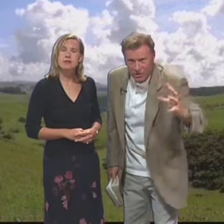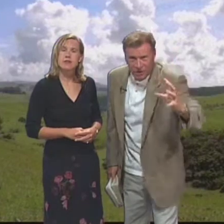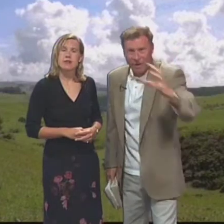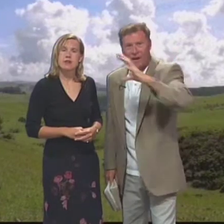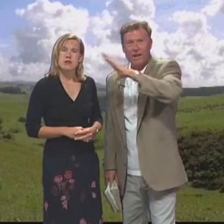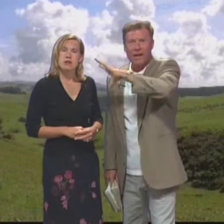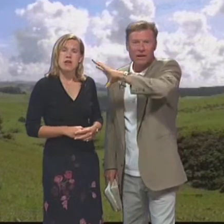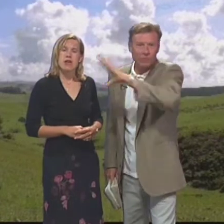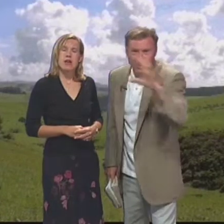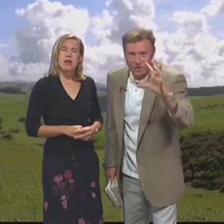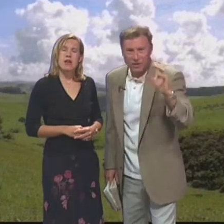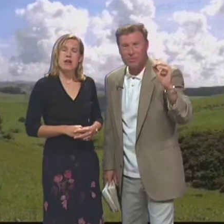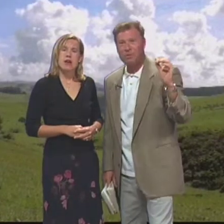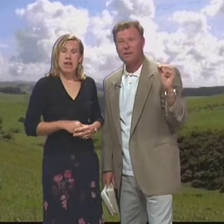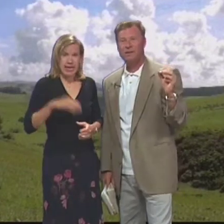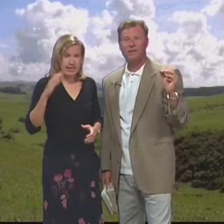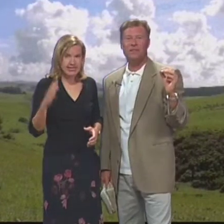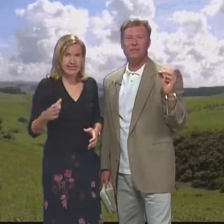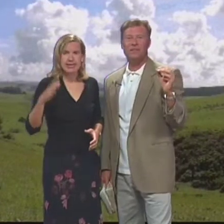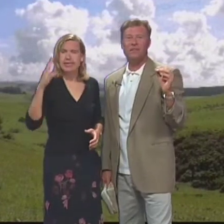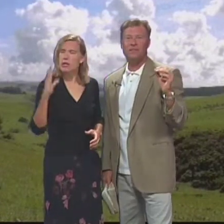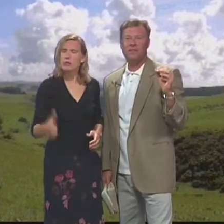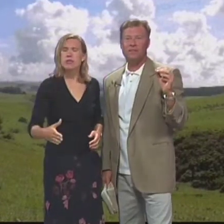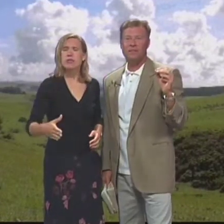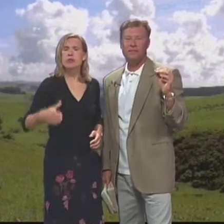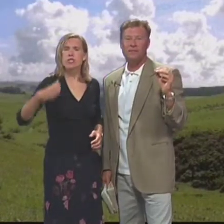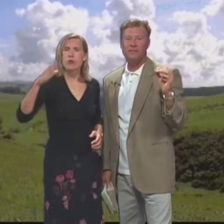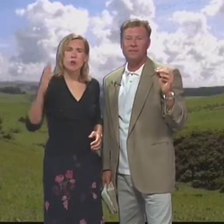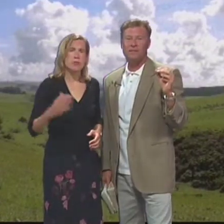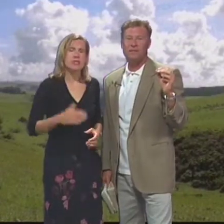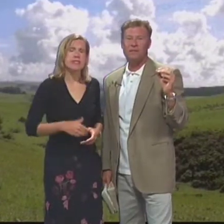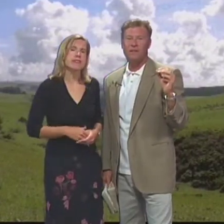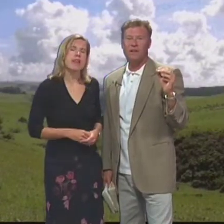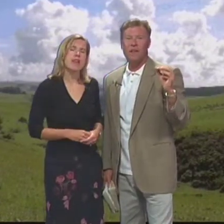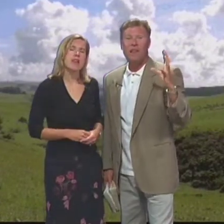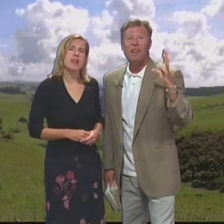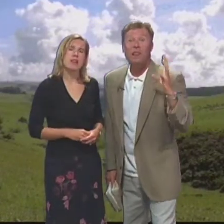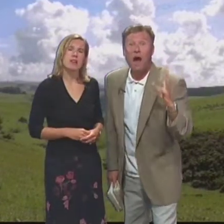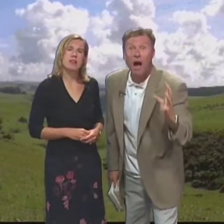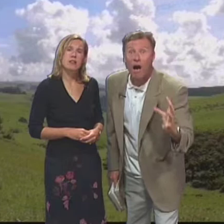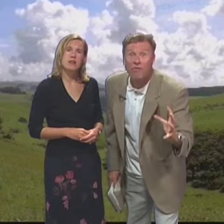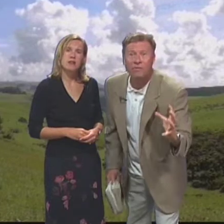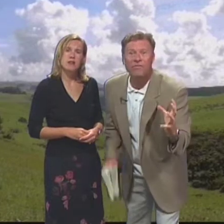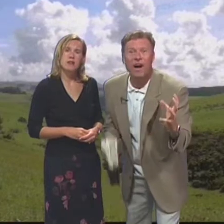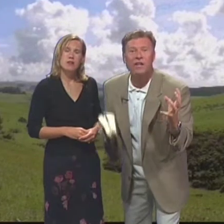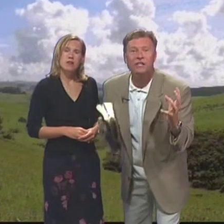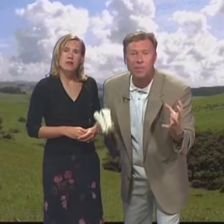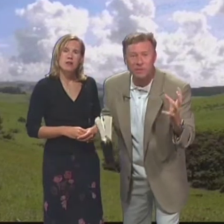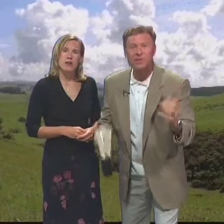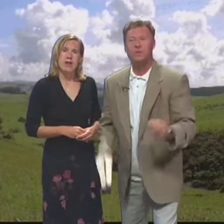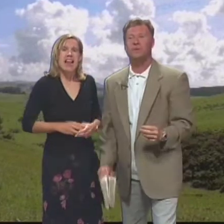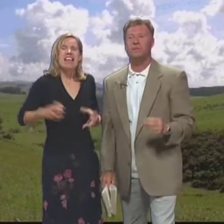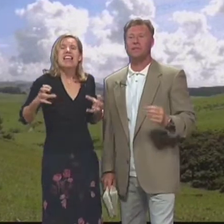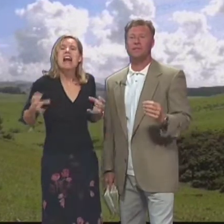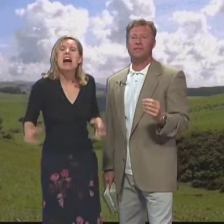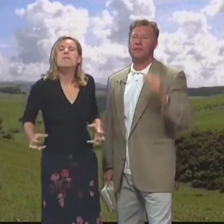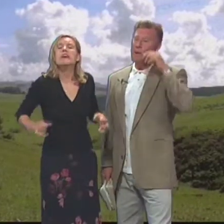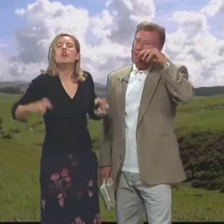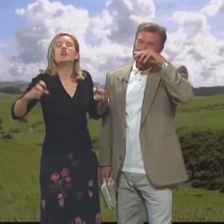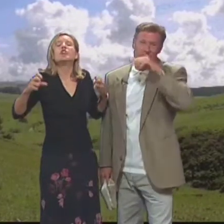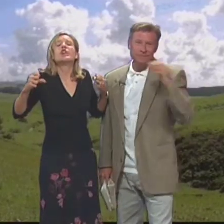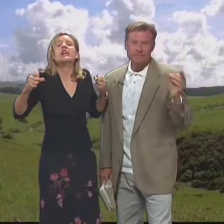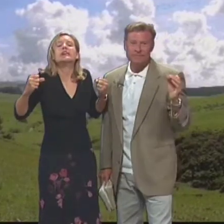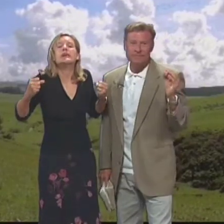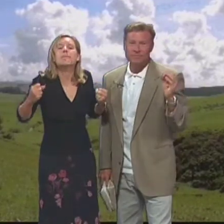Church in America In western Europe La iglesia en Estados Unidos Y en Europa Occidental Loves to find substitutes Le